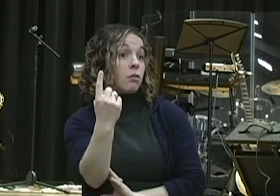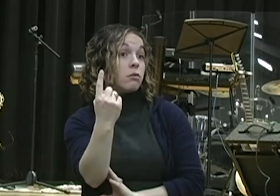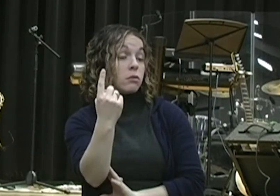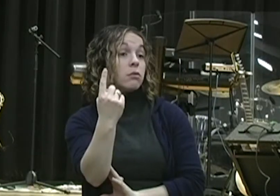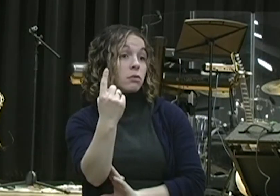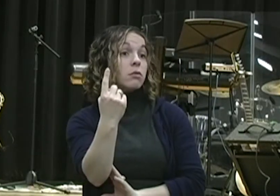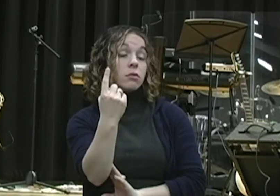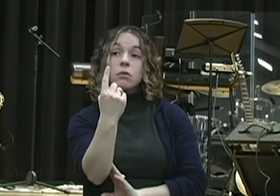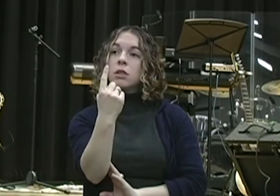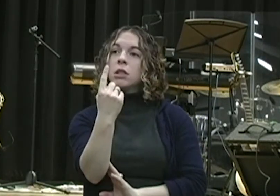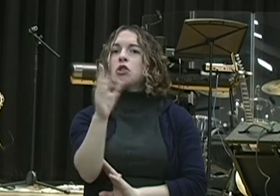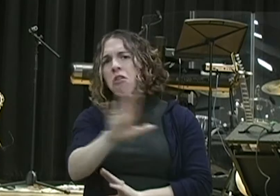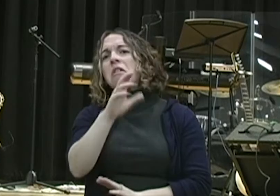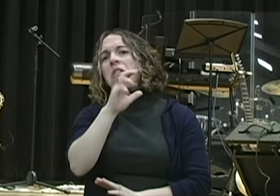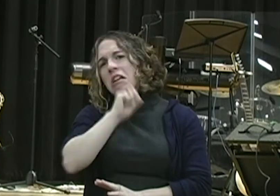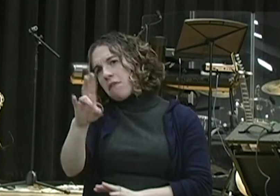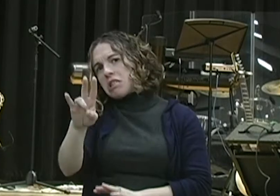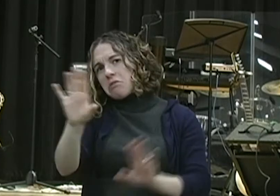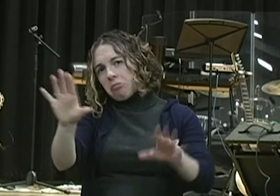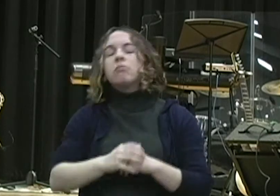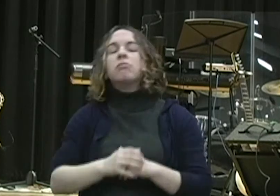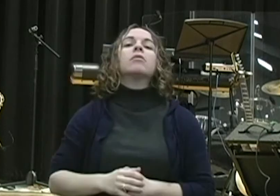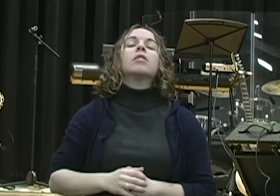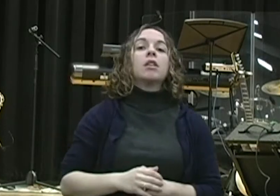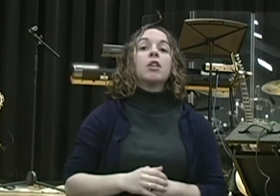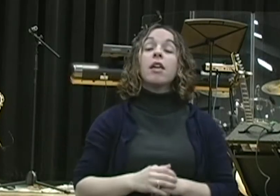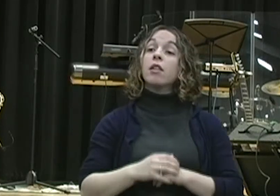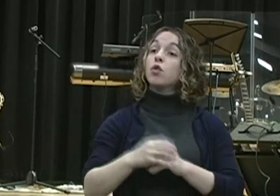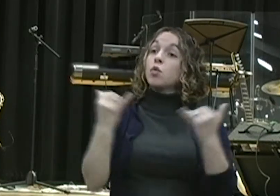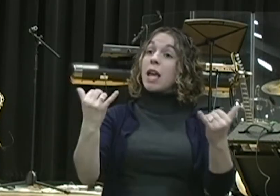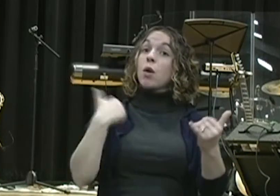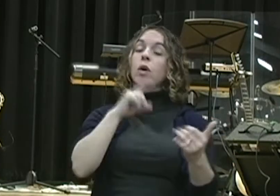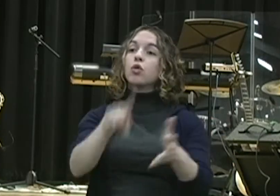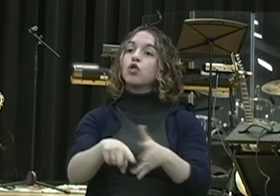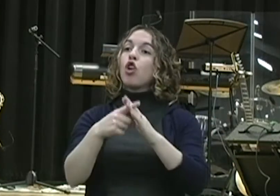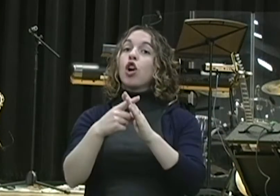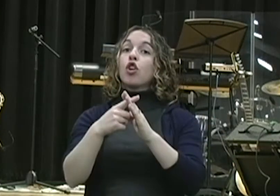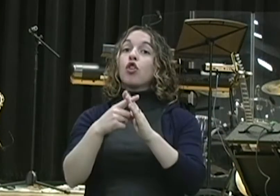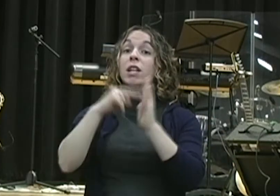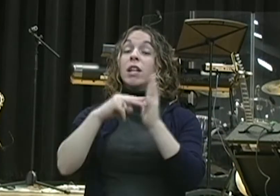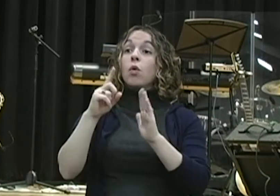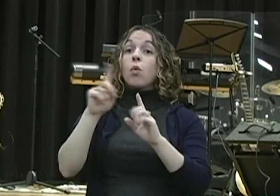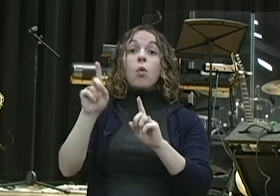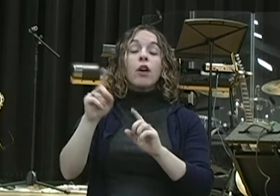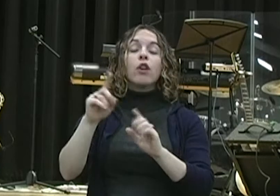he's about 17 years old. We're going to start our study this morning in chapter 6, however. And believe it or not, in chapter 6,